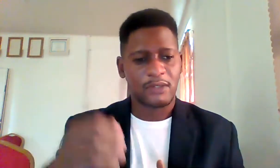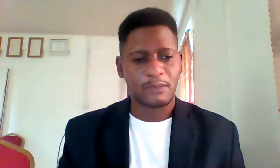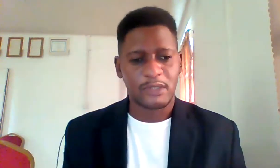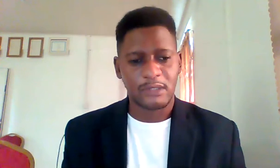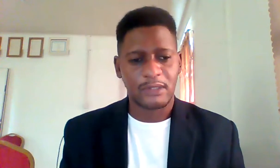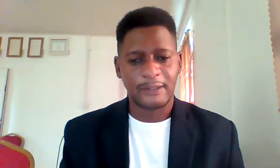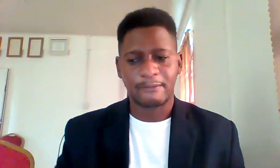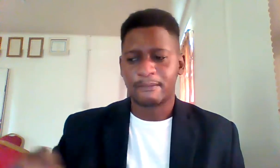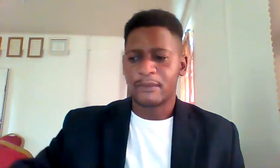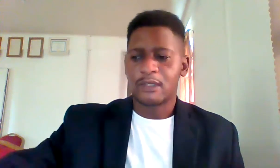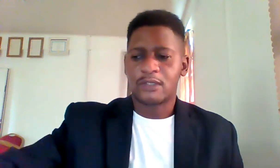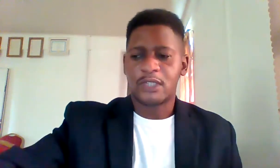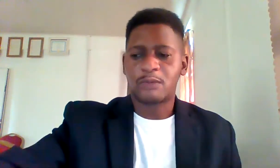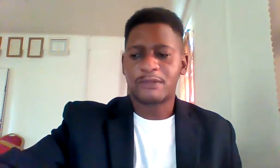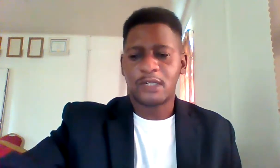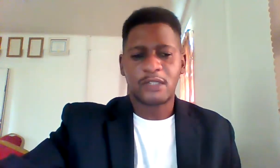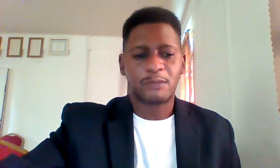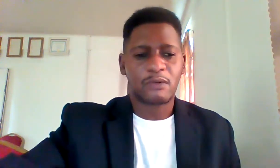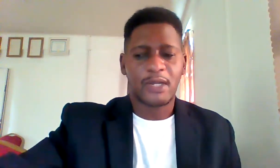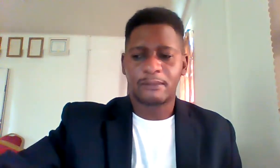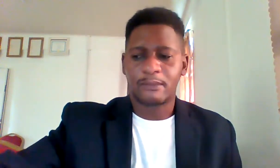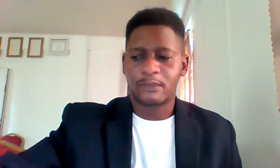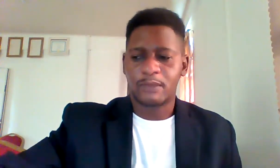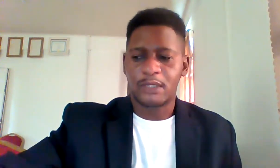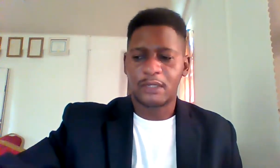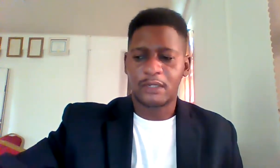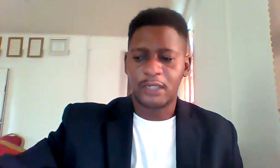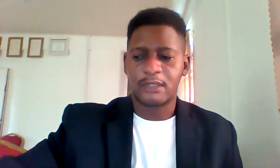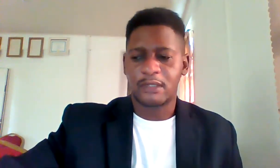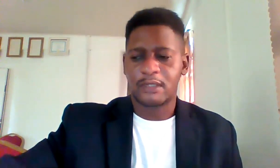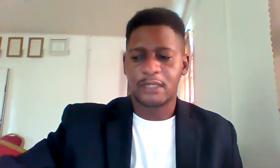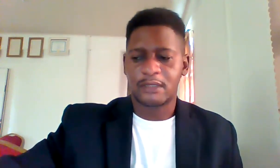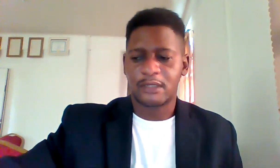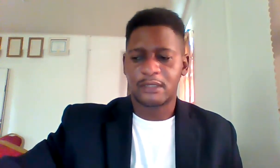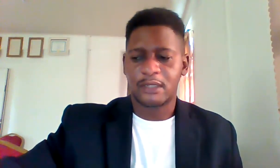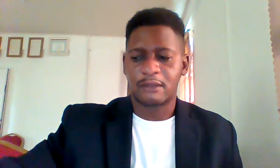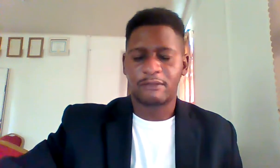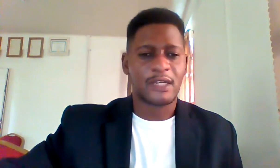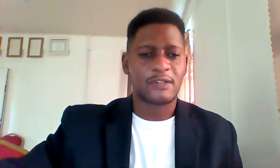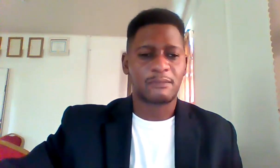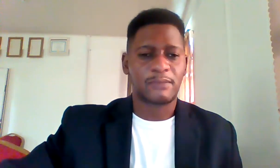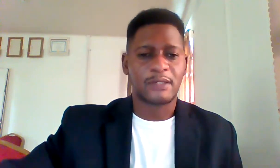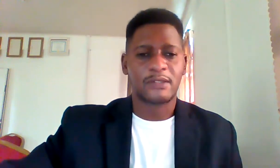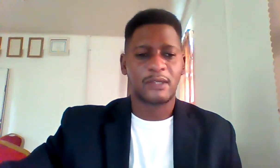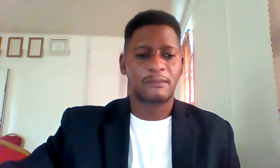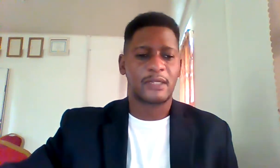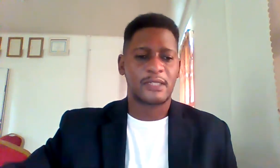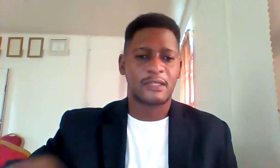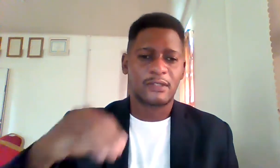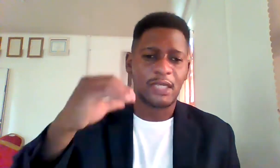your personal life so since we have started this program we clearly stated that the financial planners game plan stands on